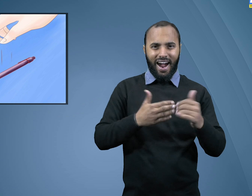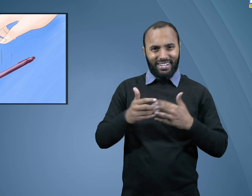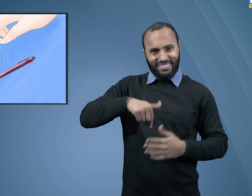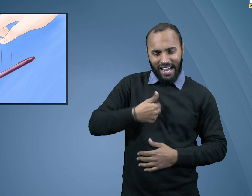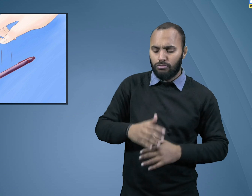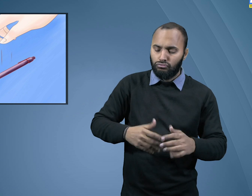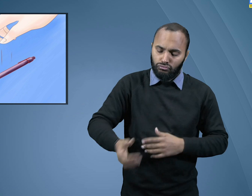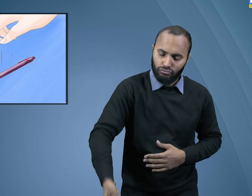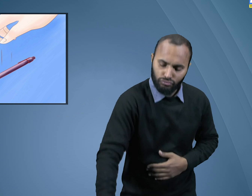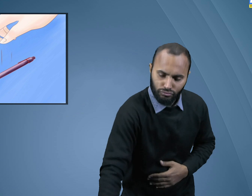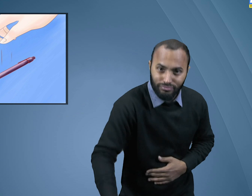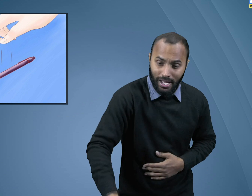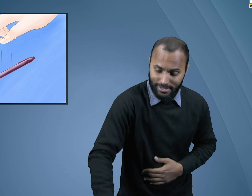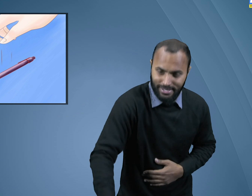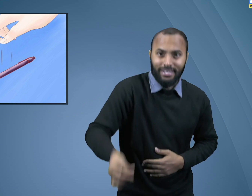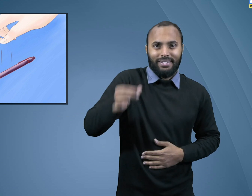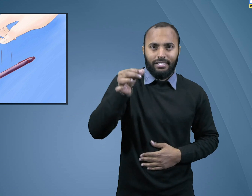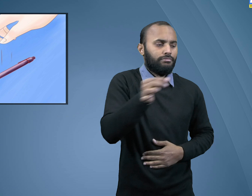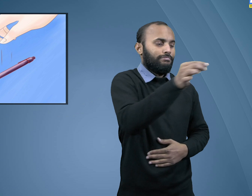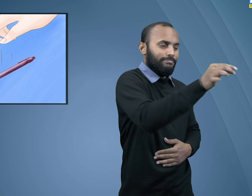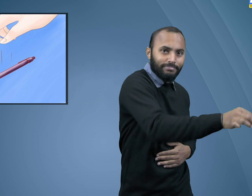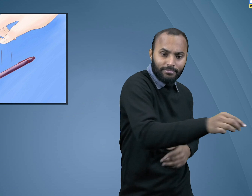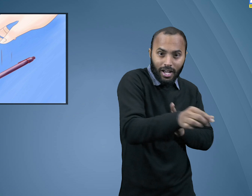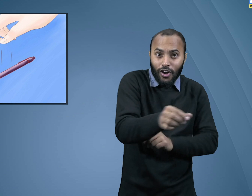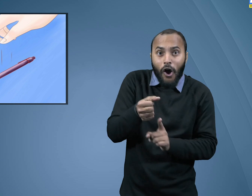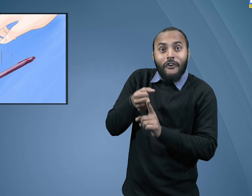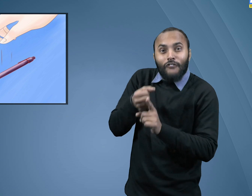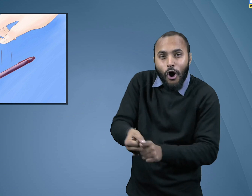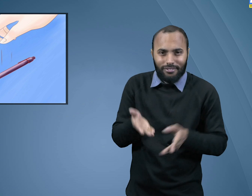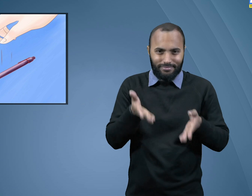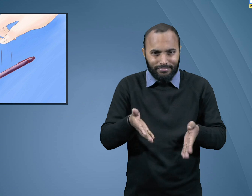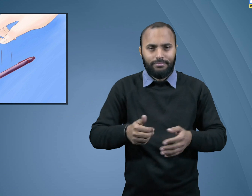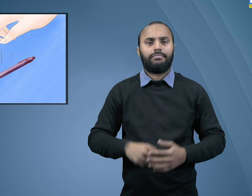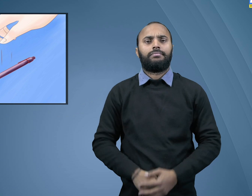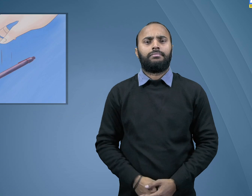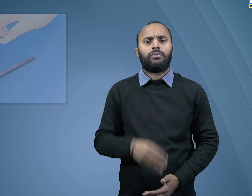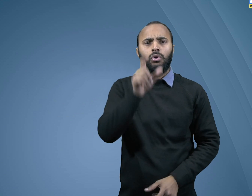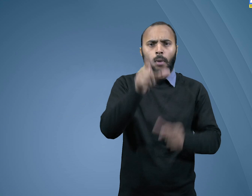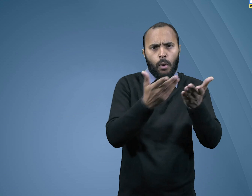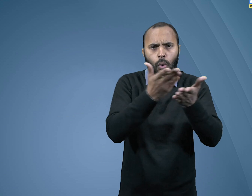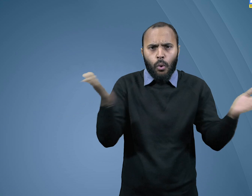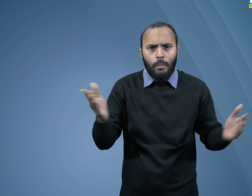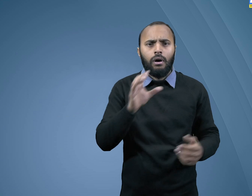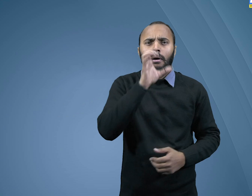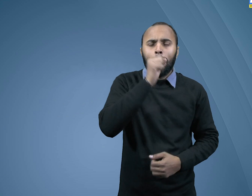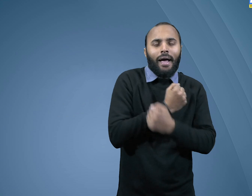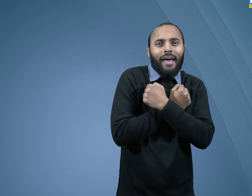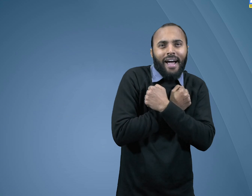ground, can I give an order to pen to come at its place again? Obviously not. I have to pick it up by myself by